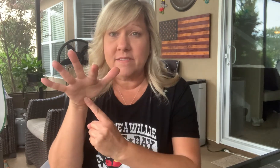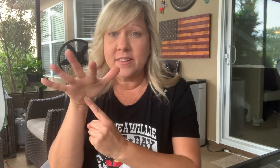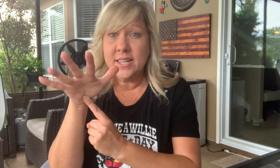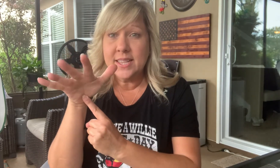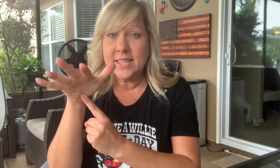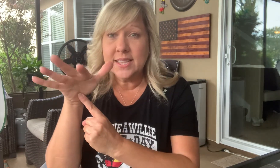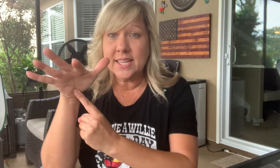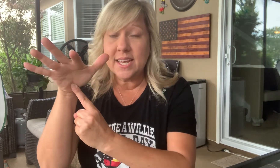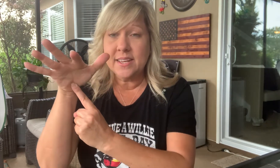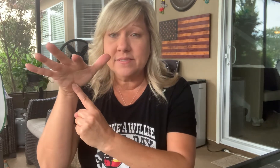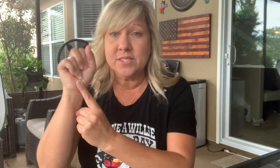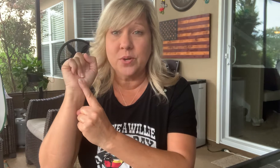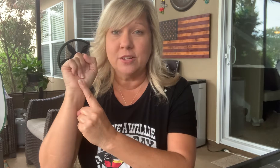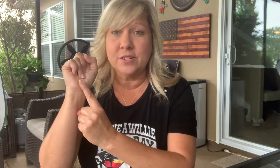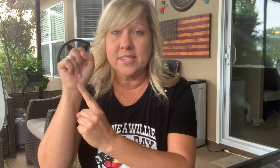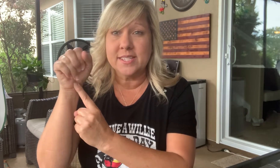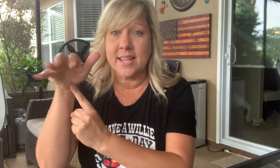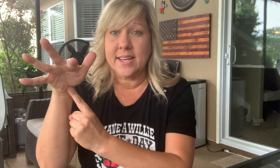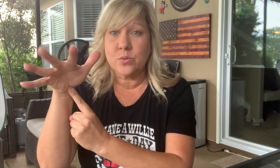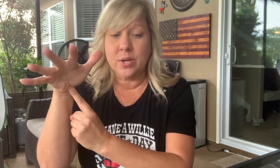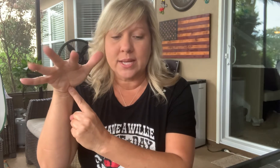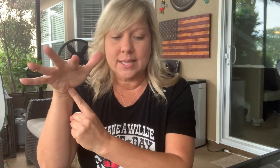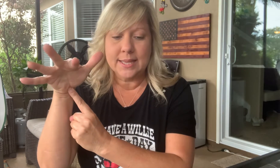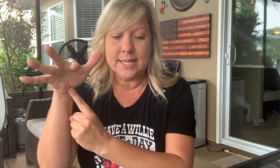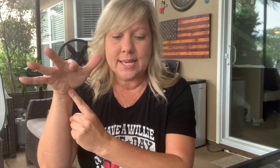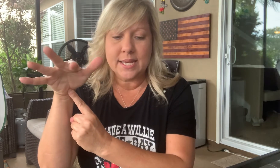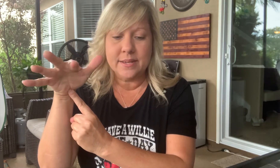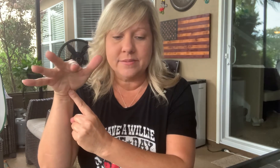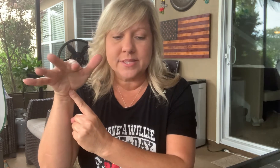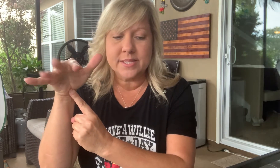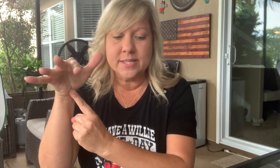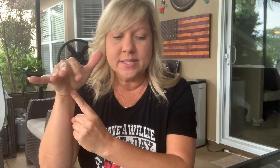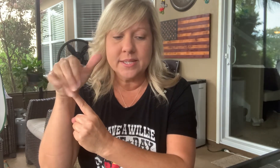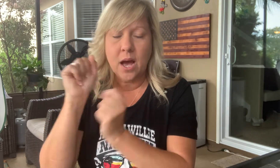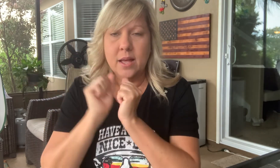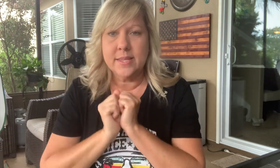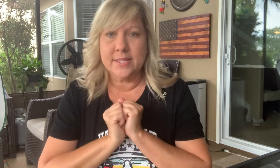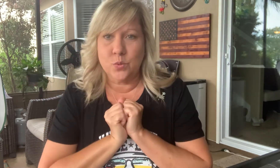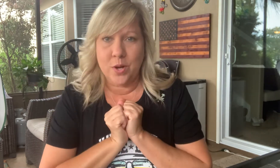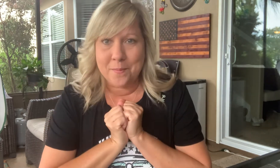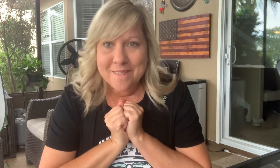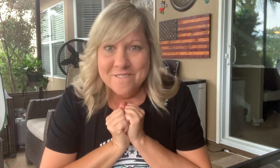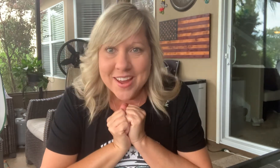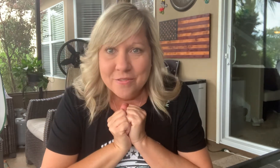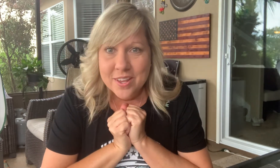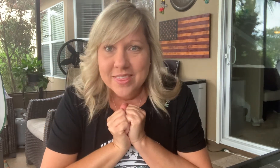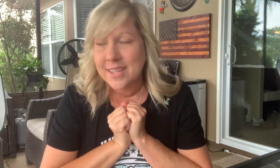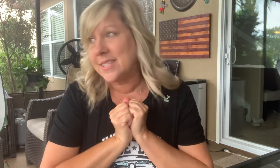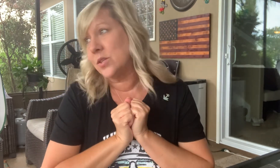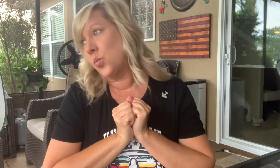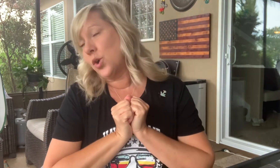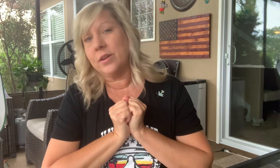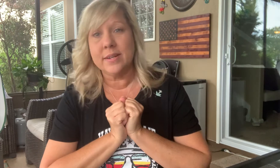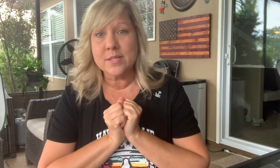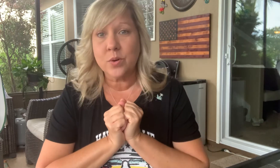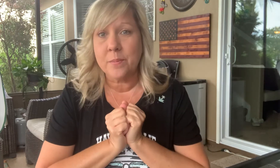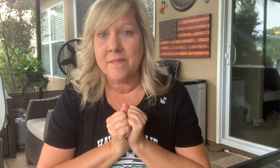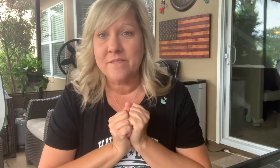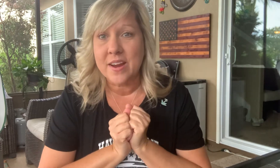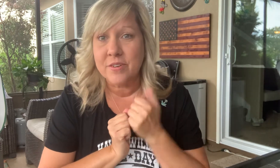leaves. We learned this last week. Leaves. This is one of my favorite things in the world. it's one of my favorite